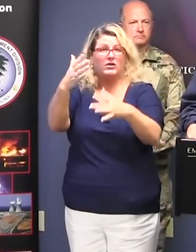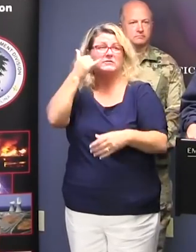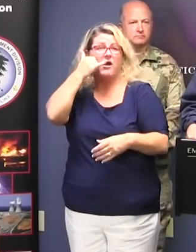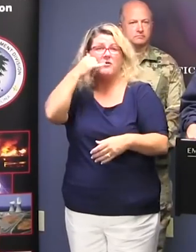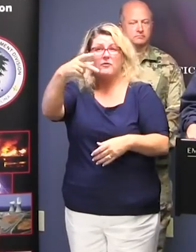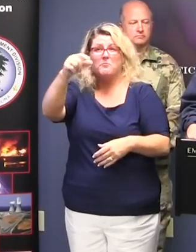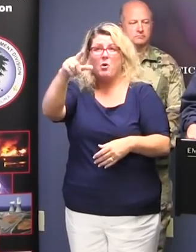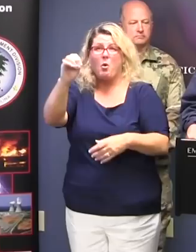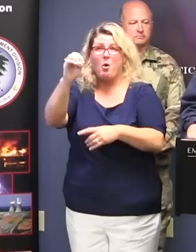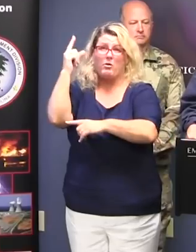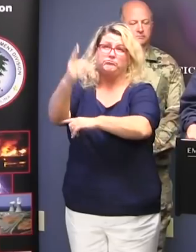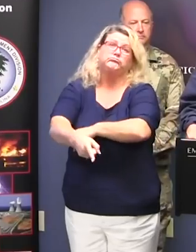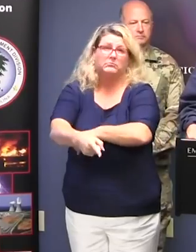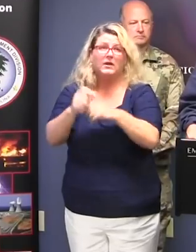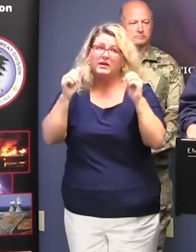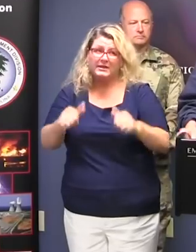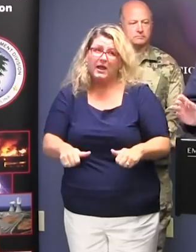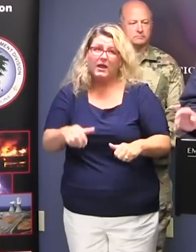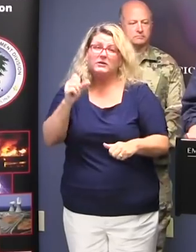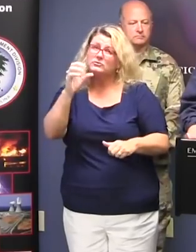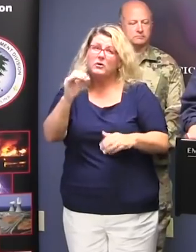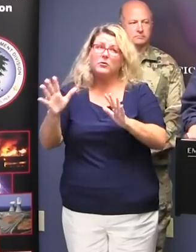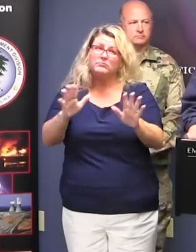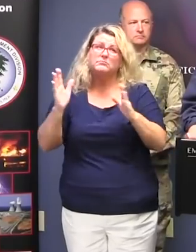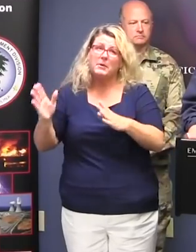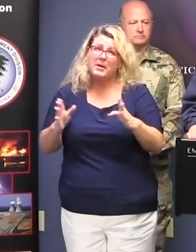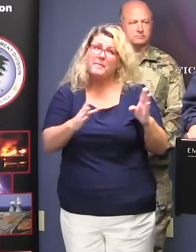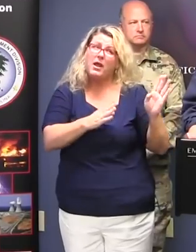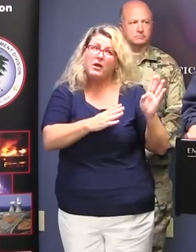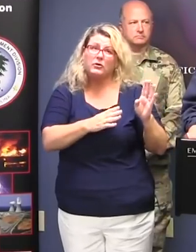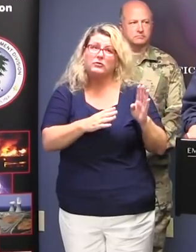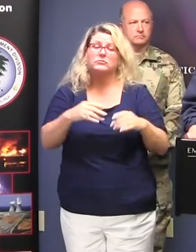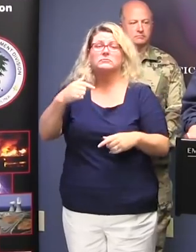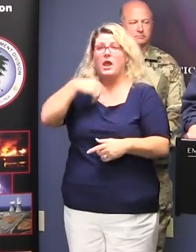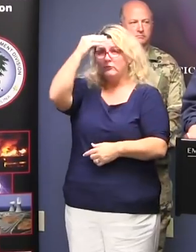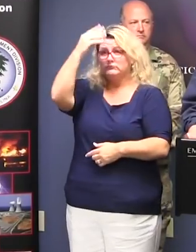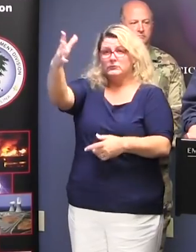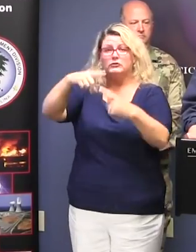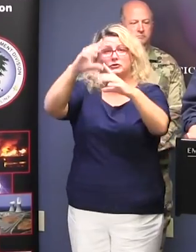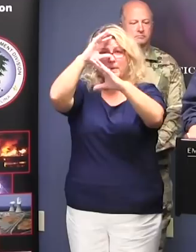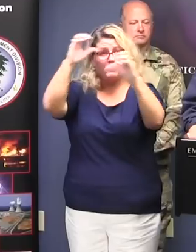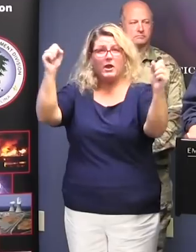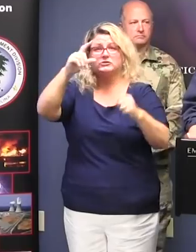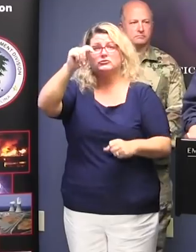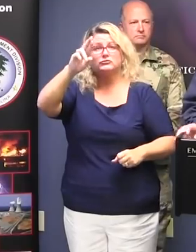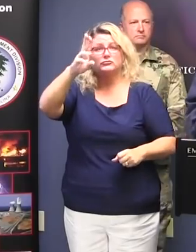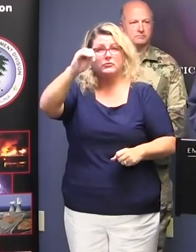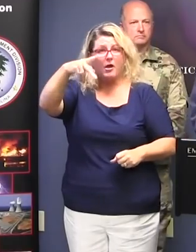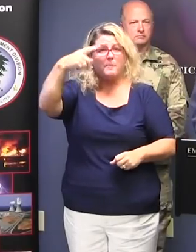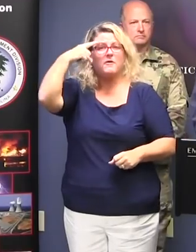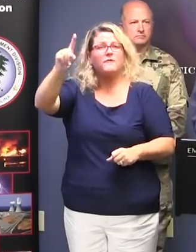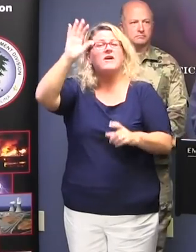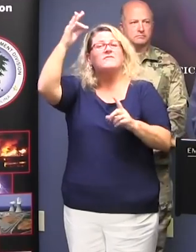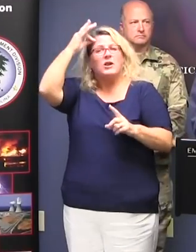So be prepared. Be ready. And I need to tell you I submitted today to President Trump a request for a federal emergency